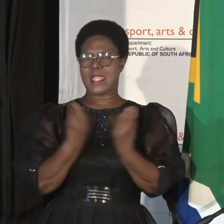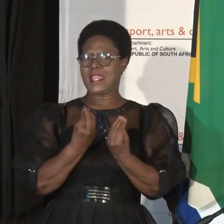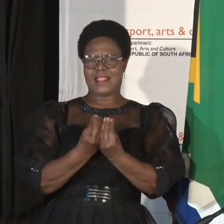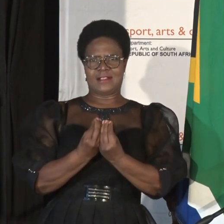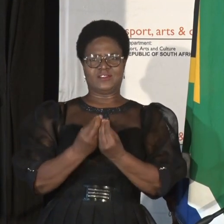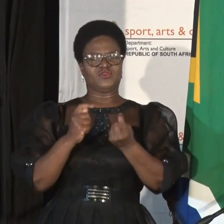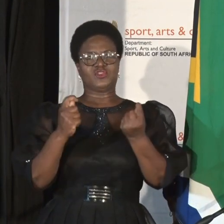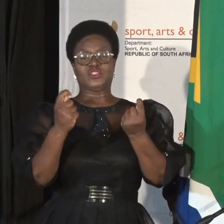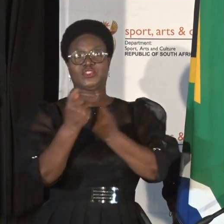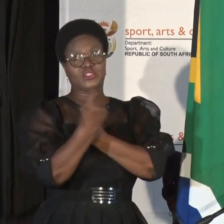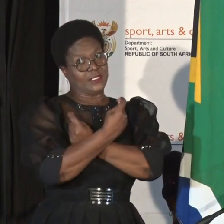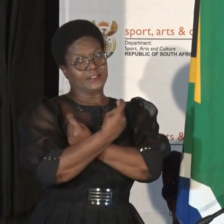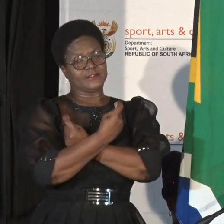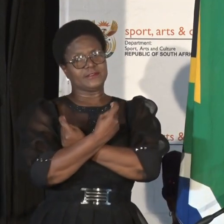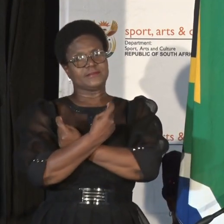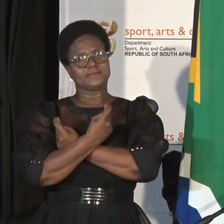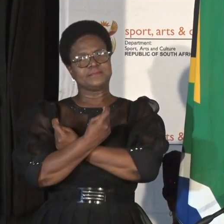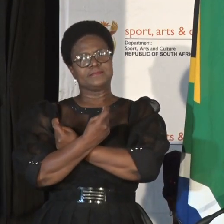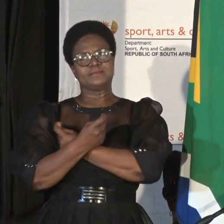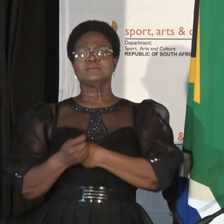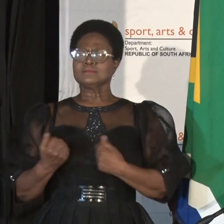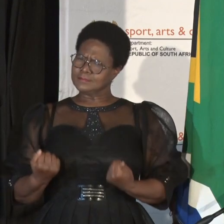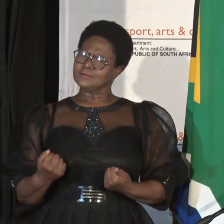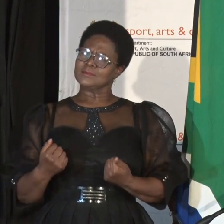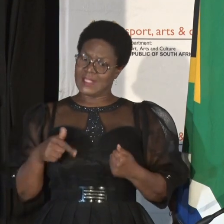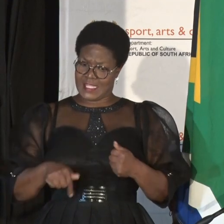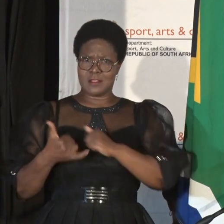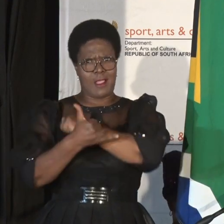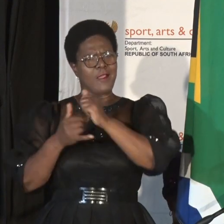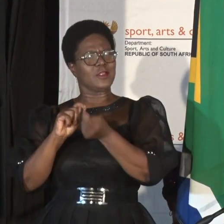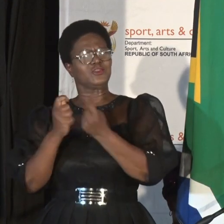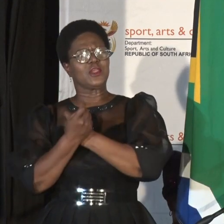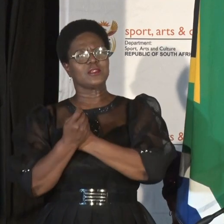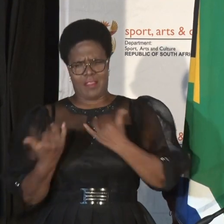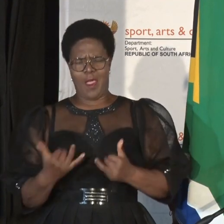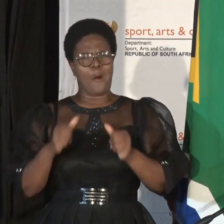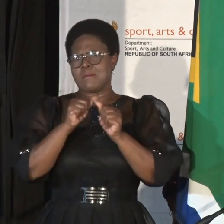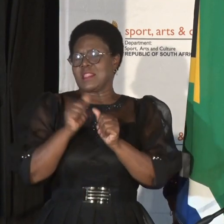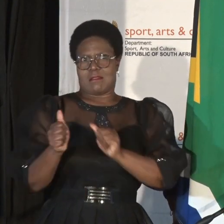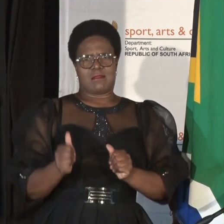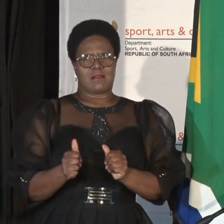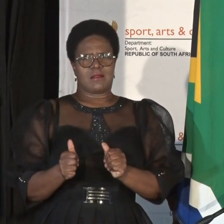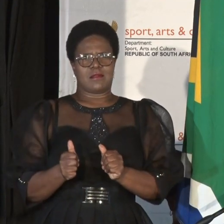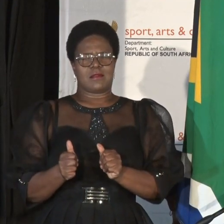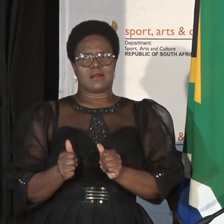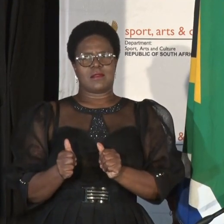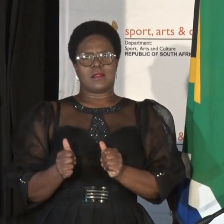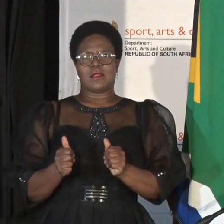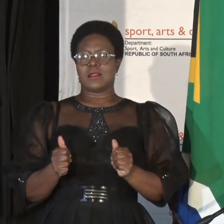heritage landscape of the country, but we have changed this country for the better. This, we must say,